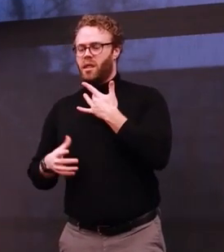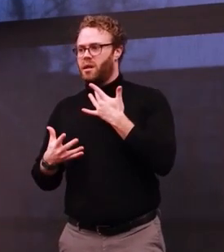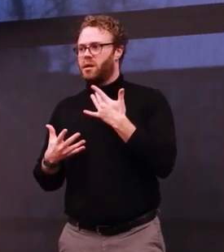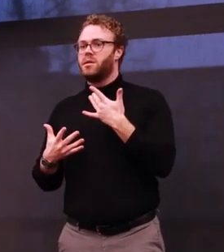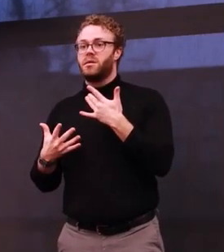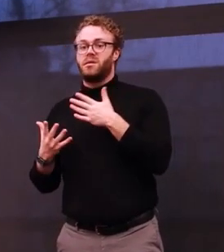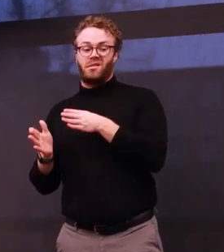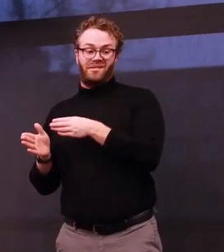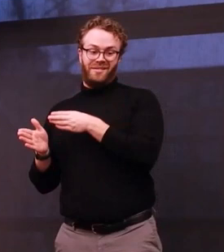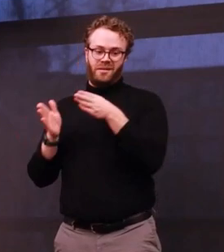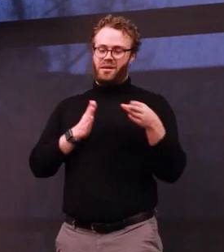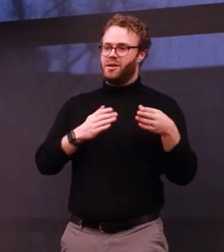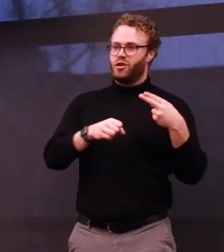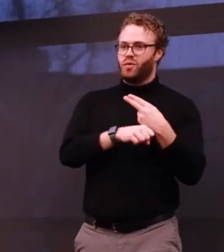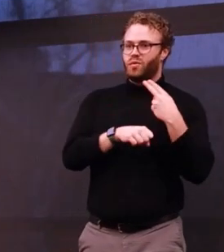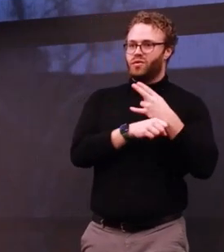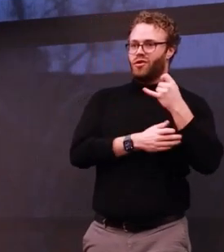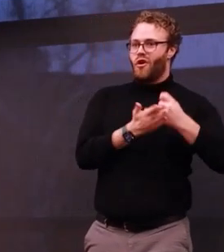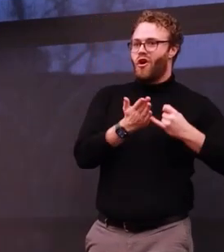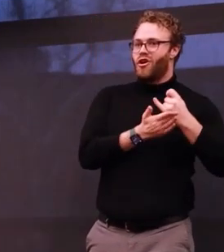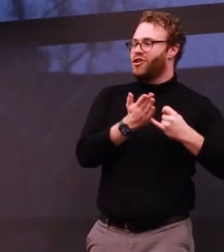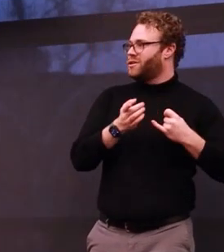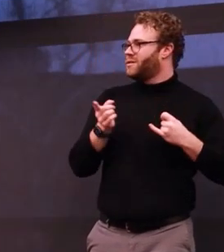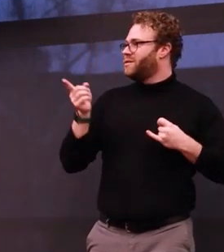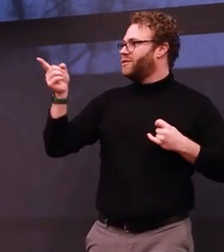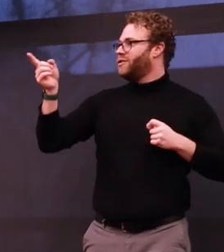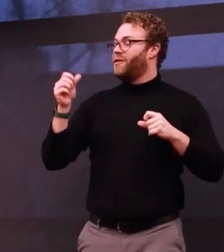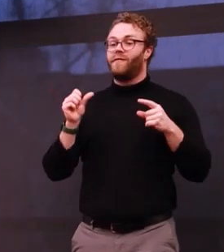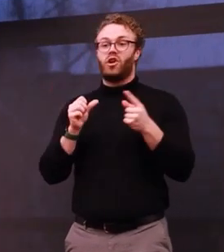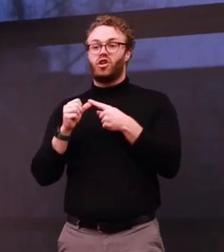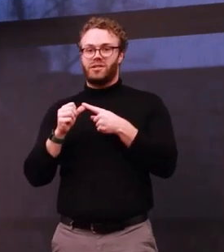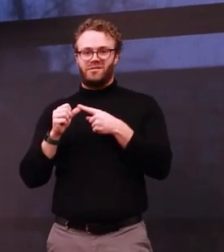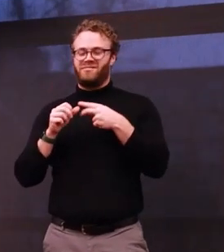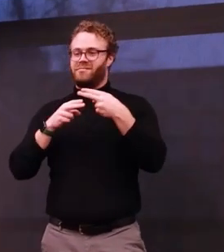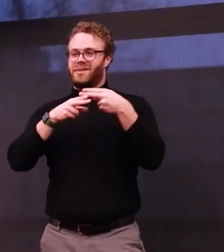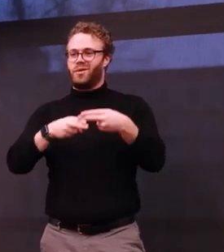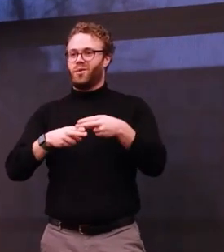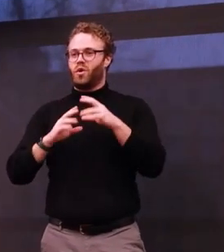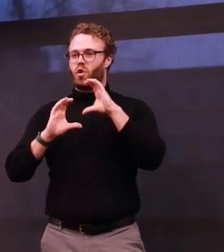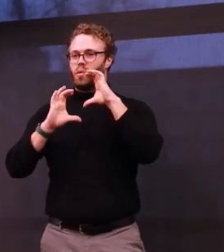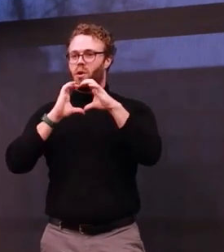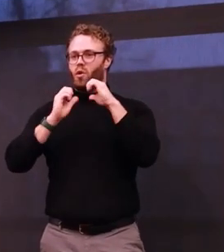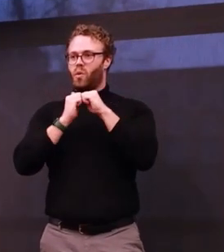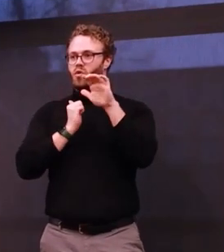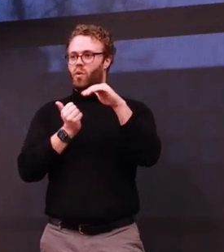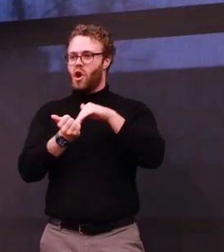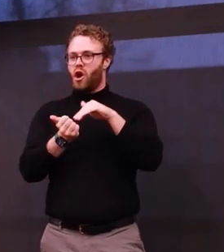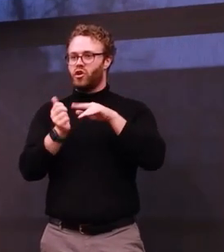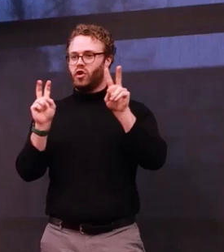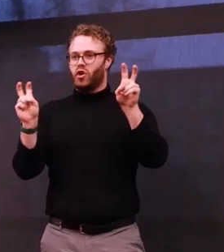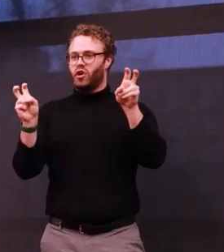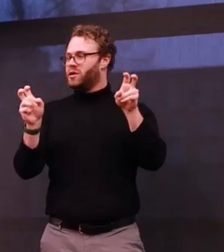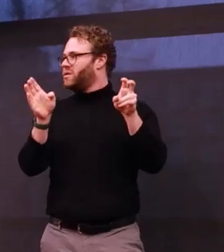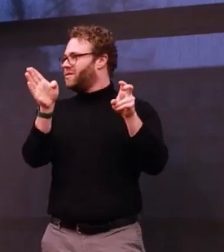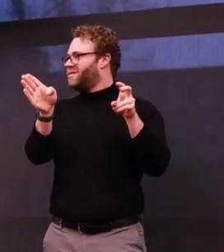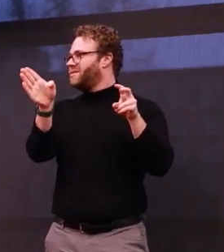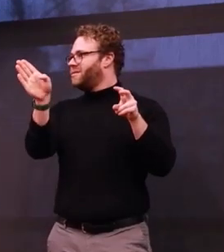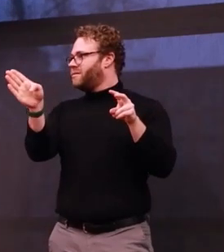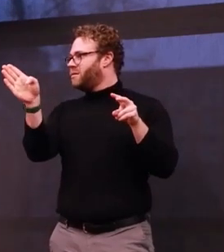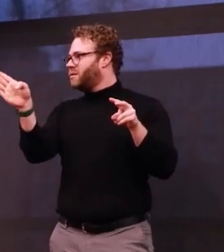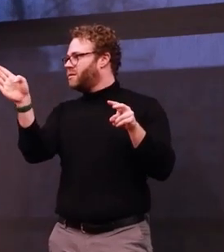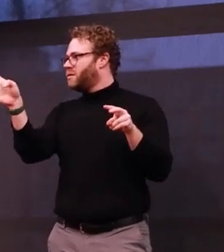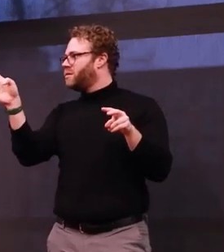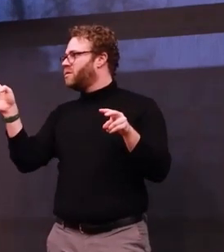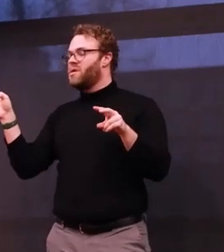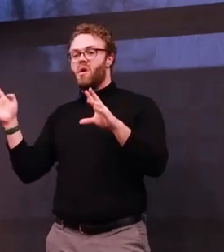first piece, which you'll see over there, is called Communicate with Your Doctor. And the other, all the art that you see over there,